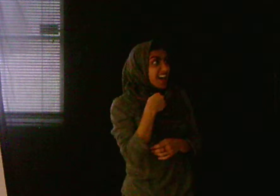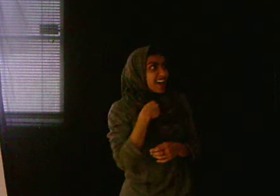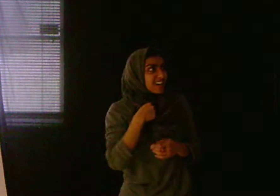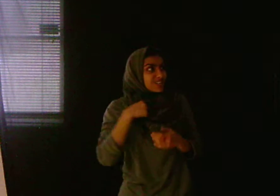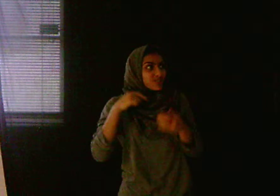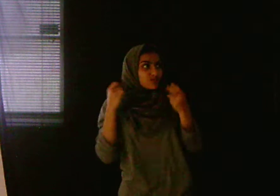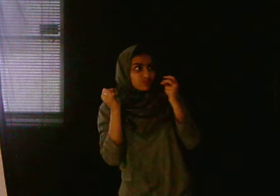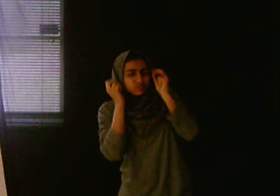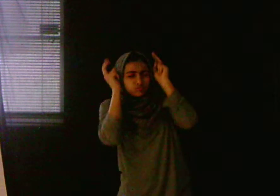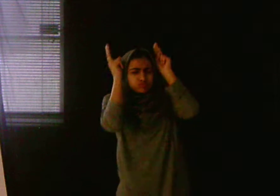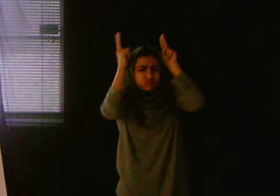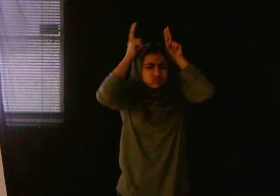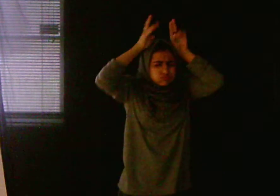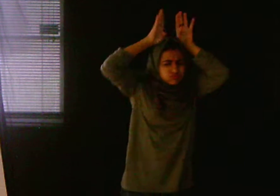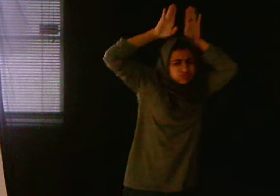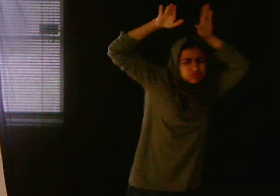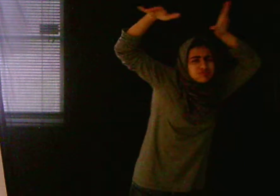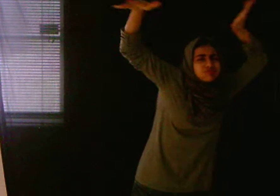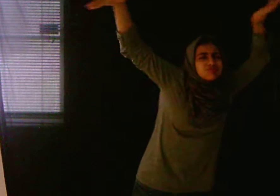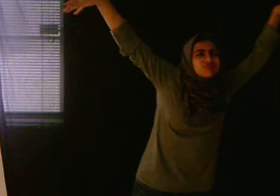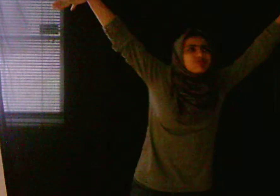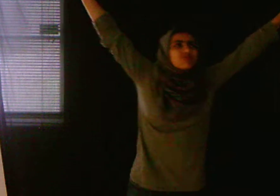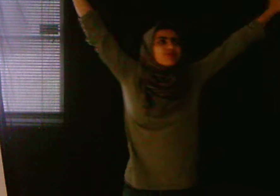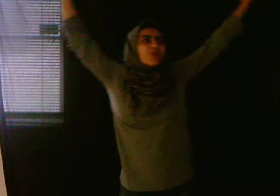and fly away from you.